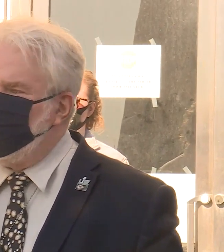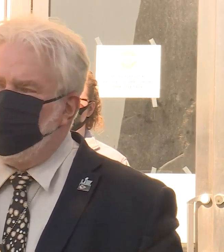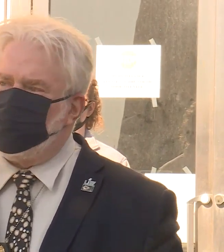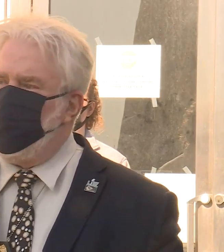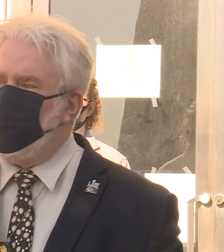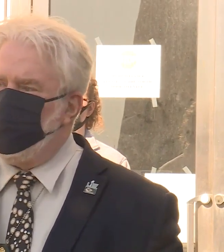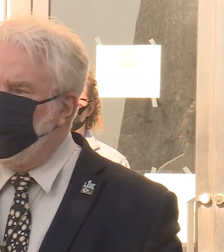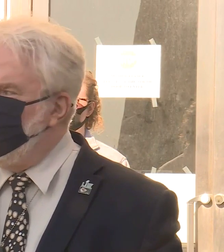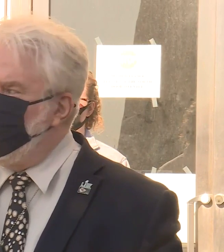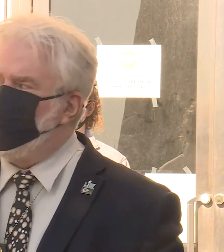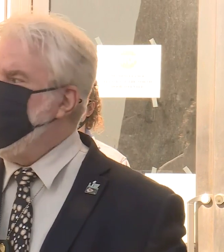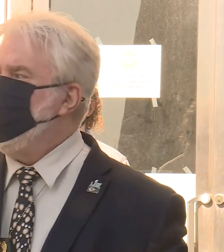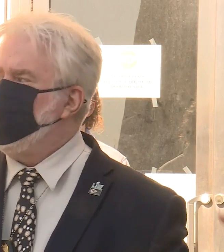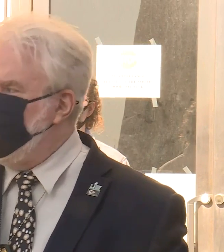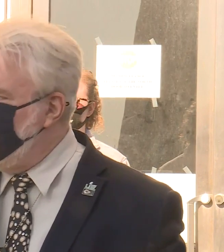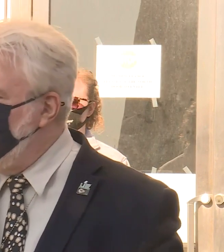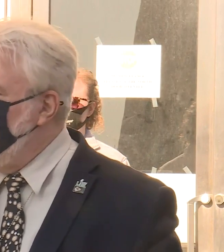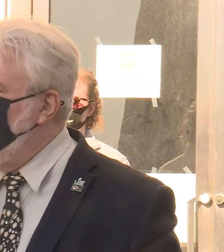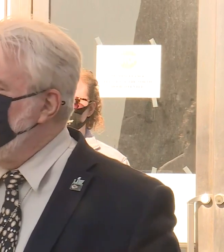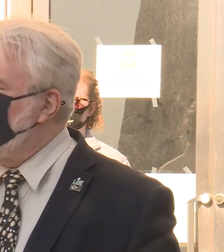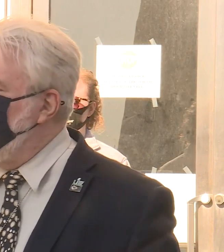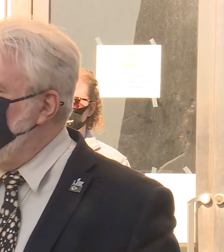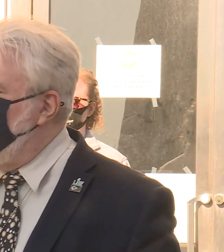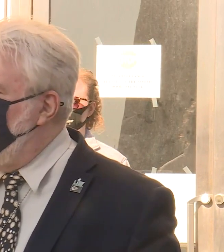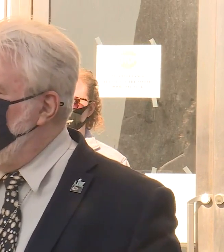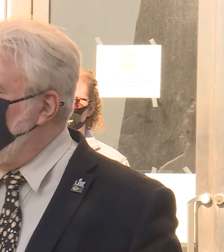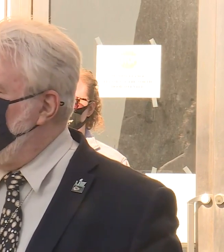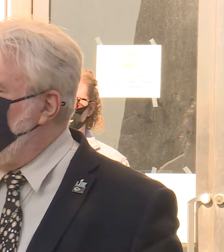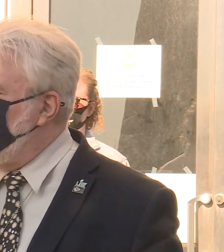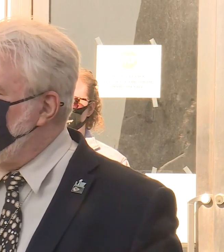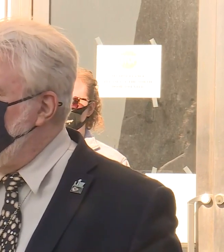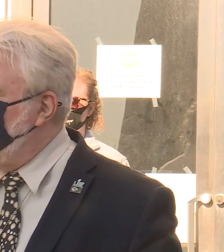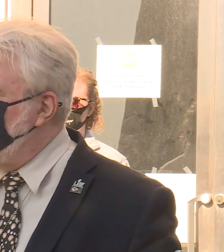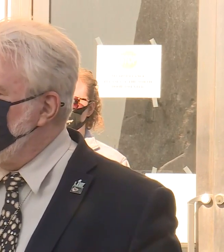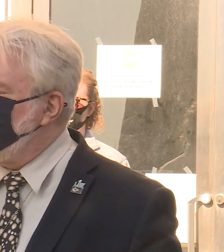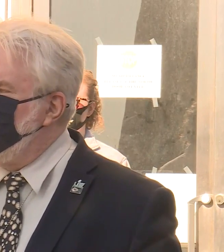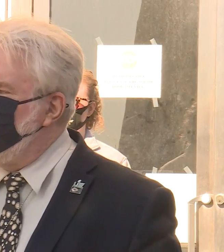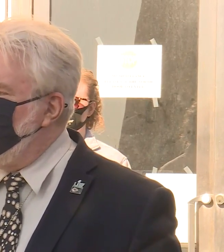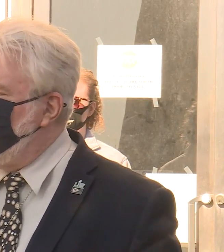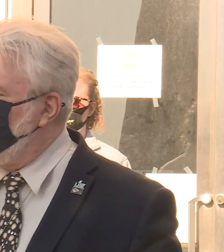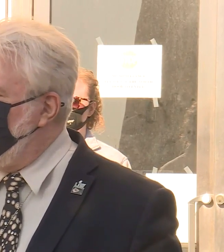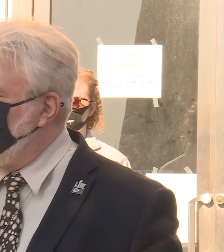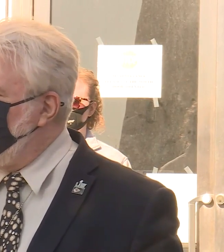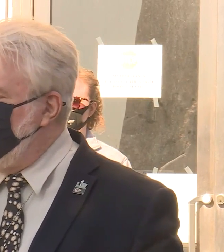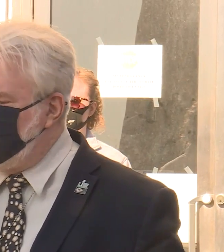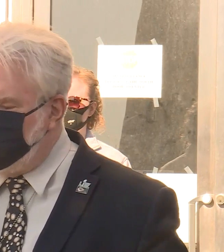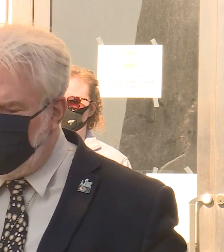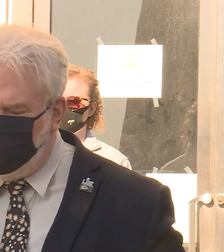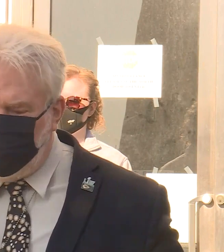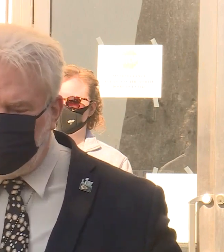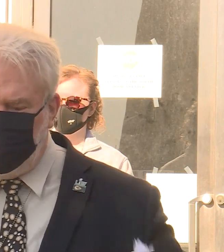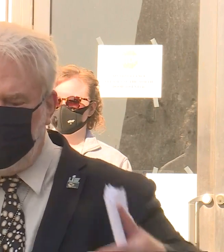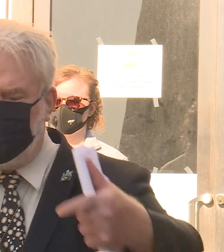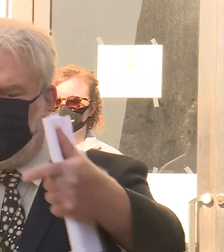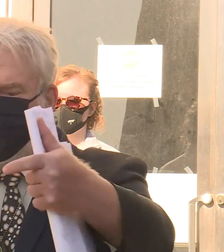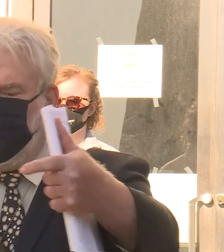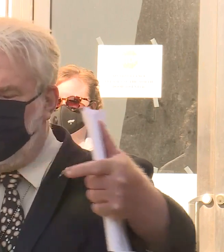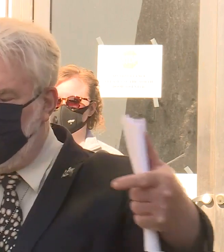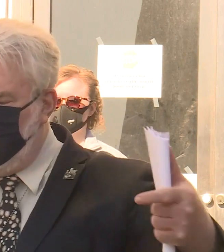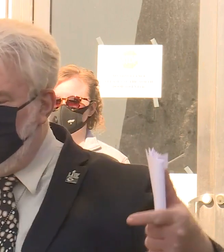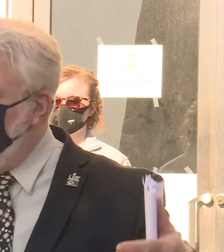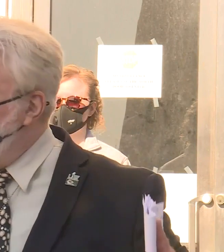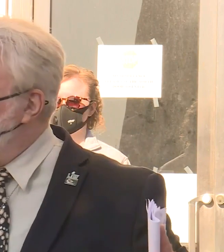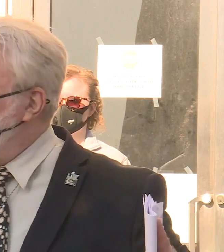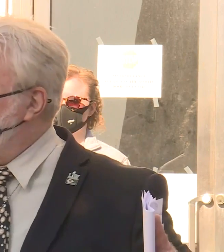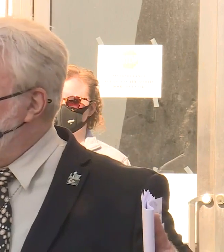virus can go 12, 15 feet. So there are a lot of changes. You'll see a number of congregations that have made changes where they